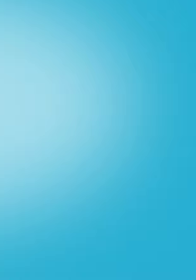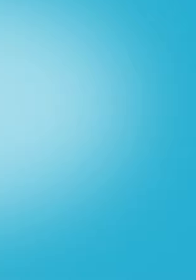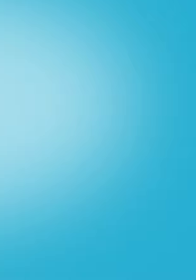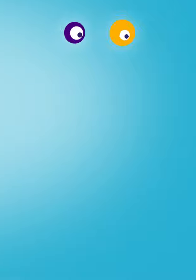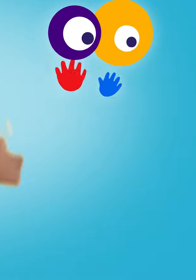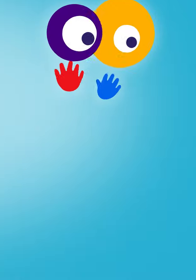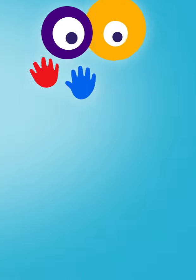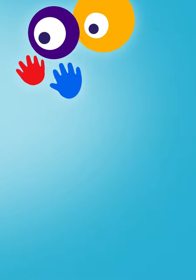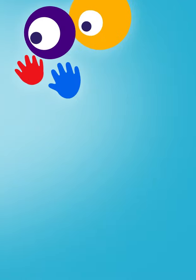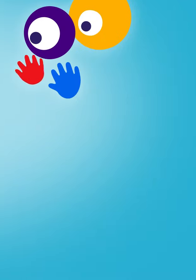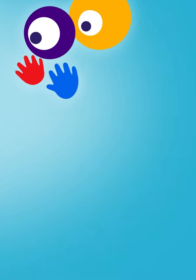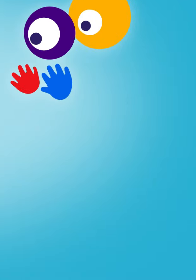One, go!